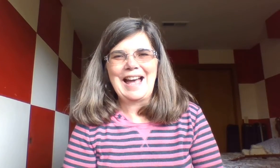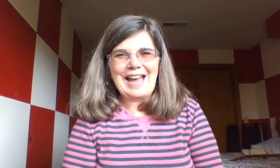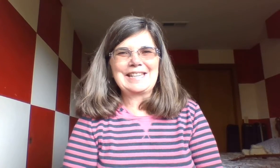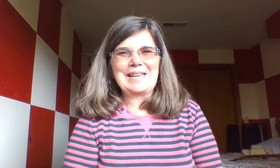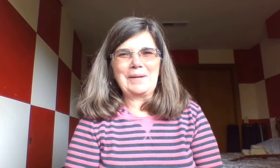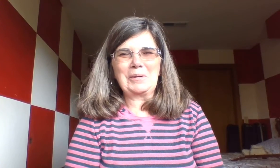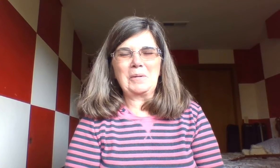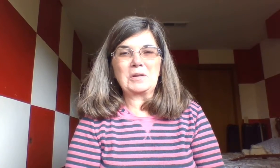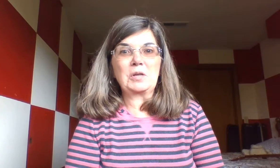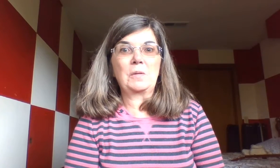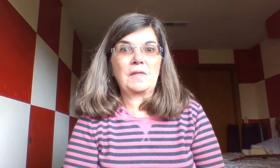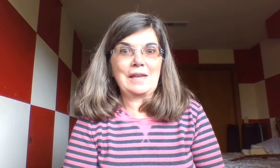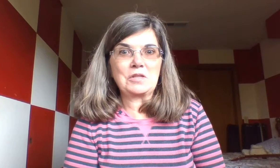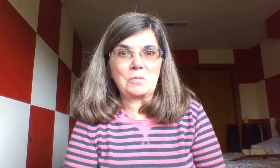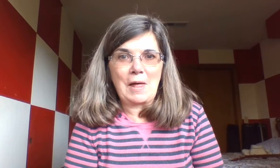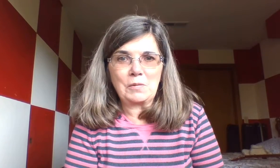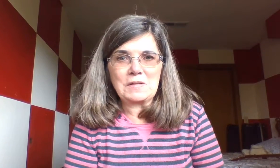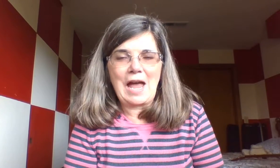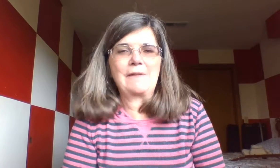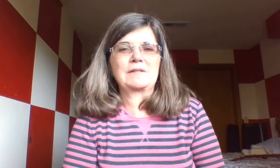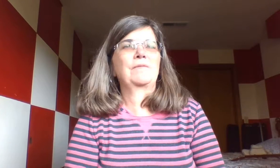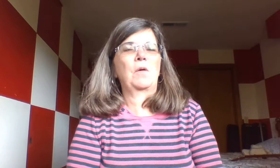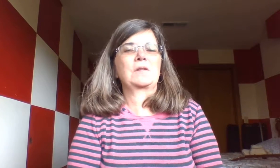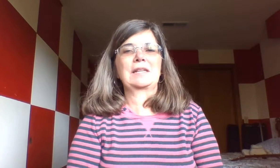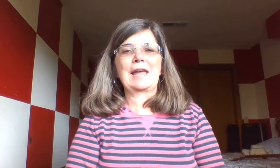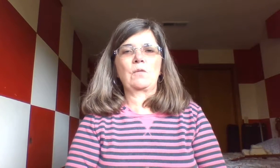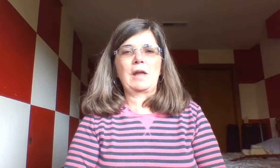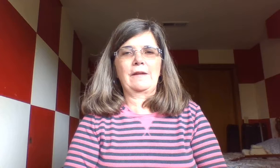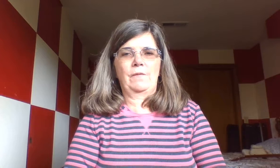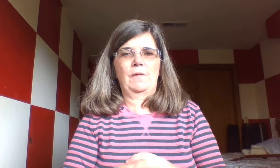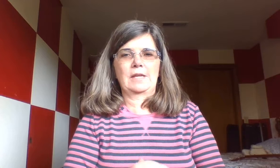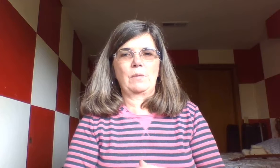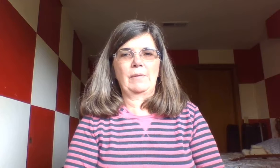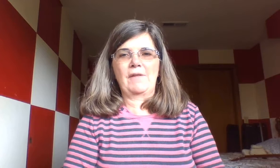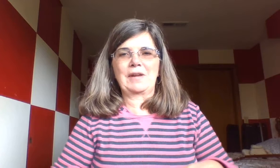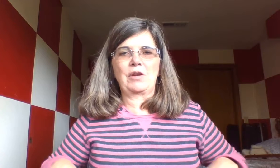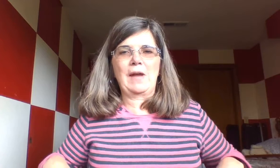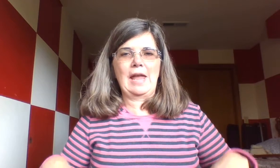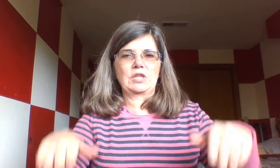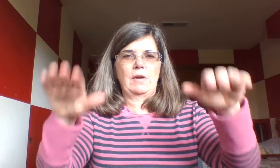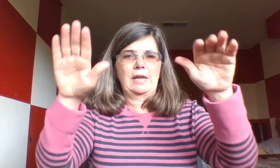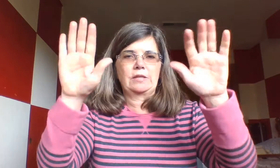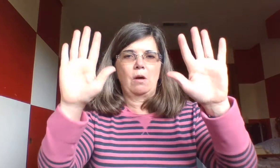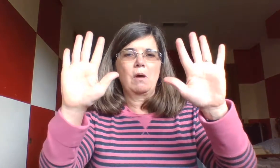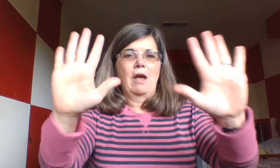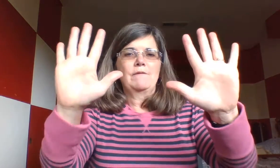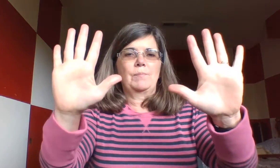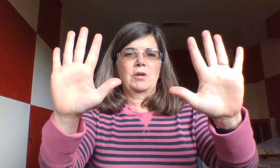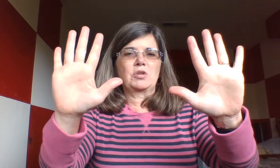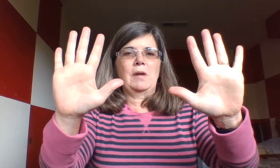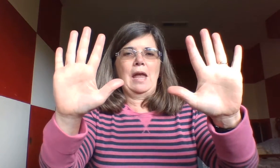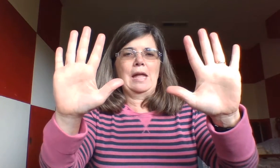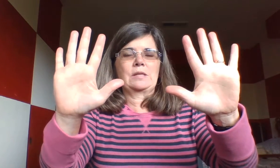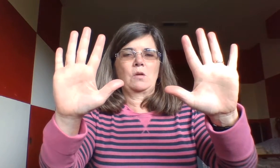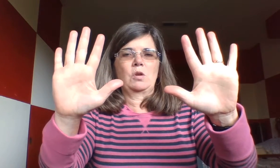Hi, today we're going to do These Are Mother's Knives and Forks. To get ready for this one, we have to get our hands ready. So put your hands so